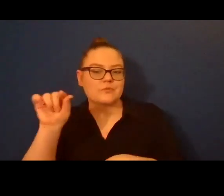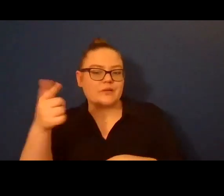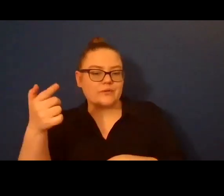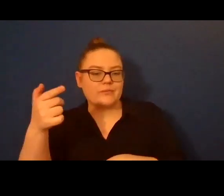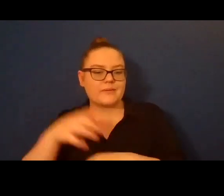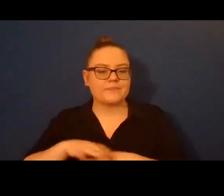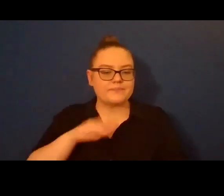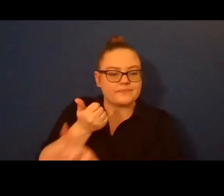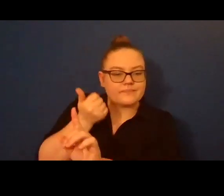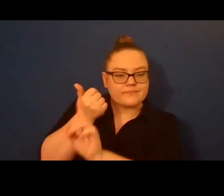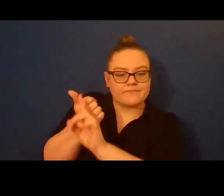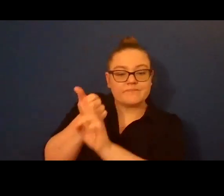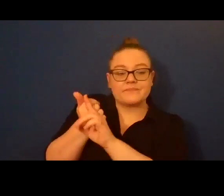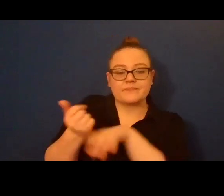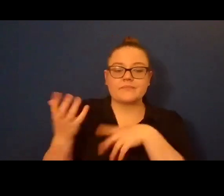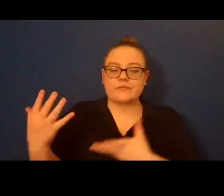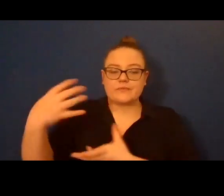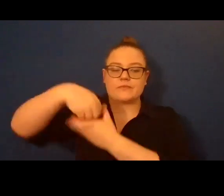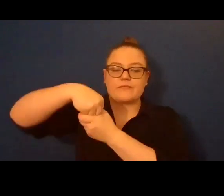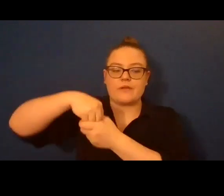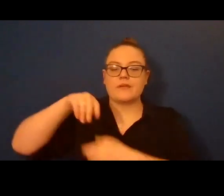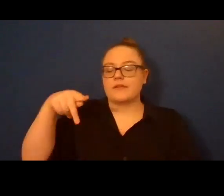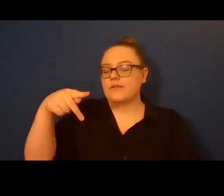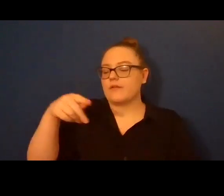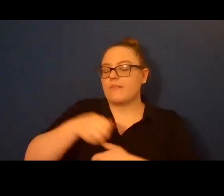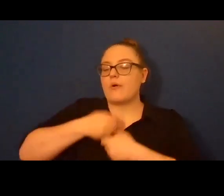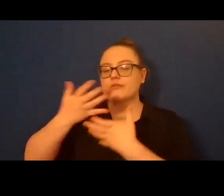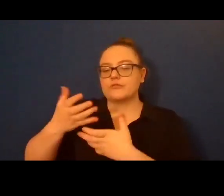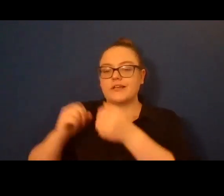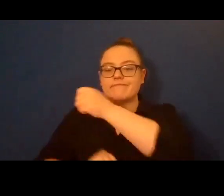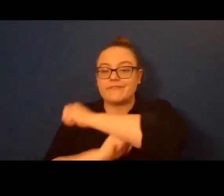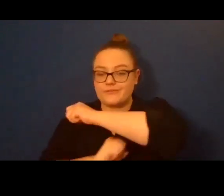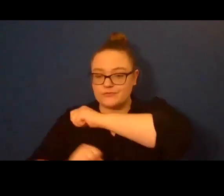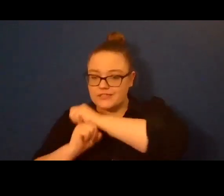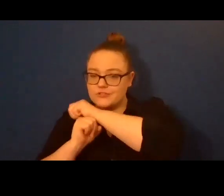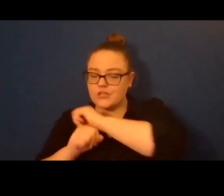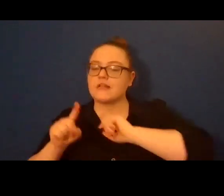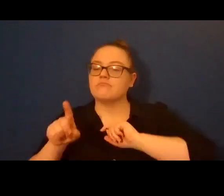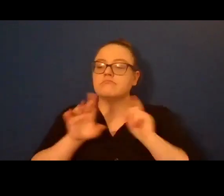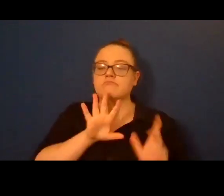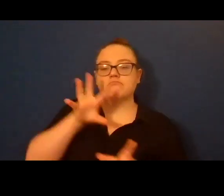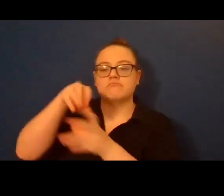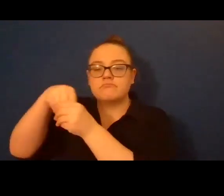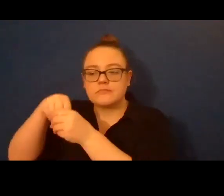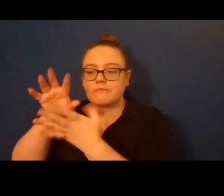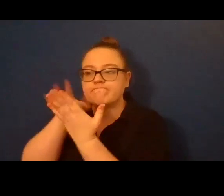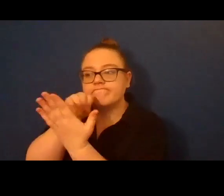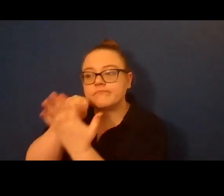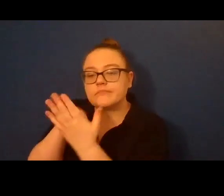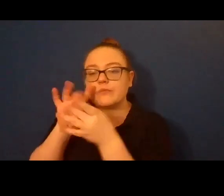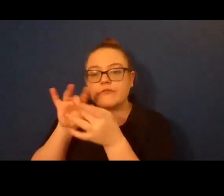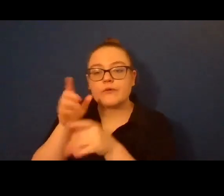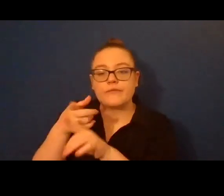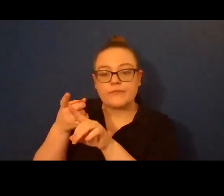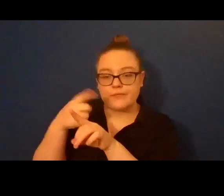and Dorothy Sargent Rosenberg Fellowship from the Poetry Foundation, and he has also received fellowships from Cave Canem, the Conversation Literary Festival, and the